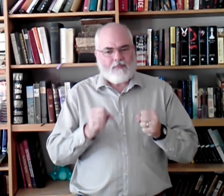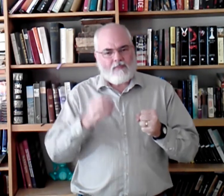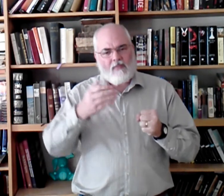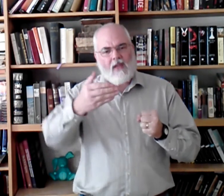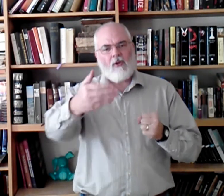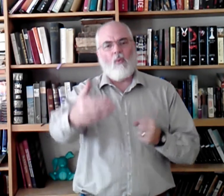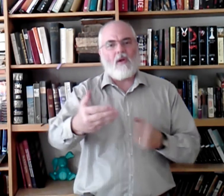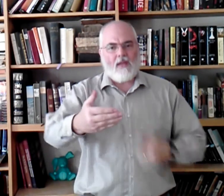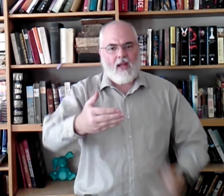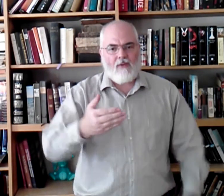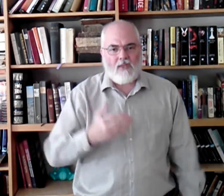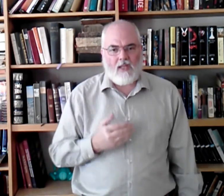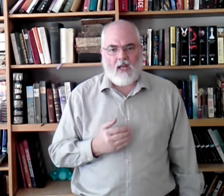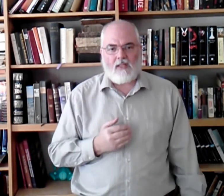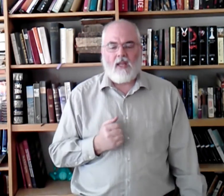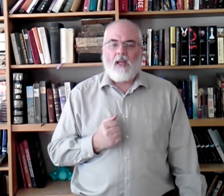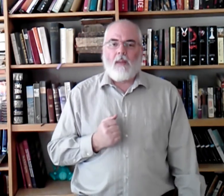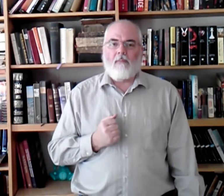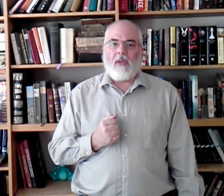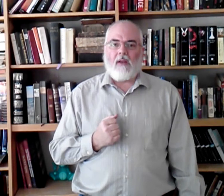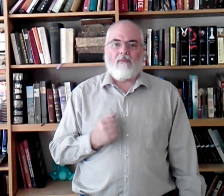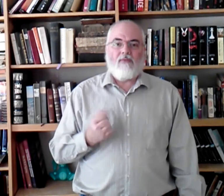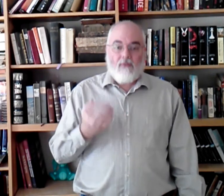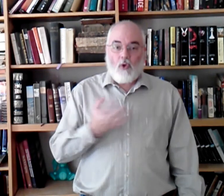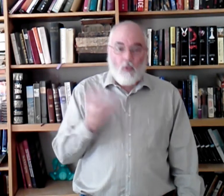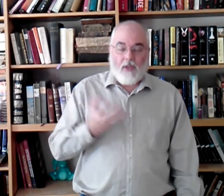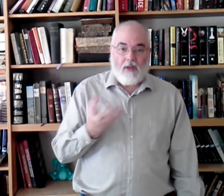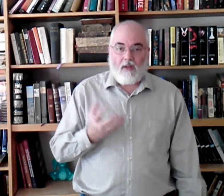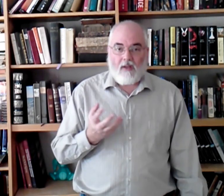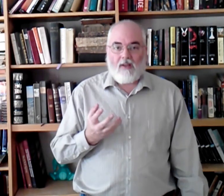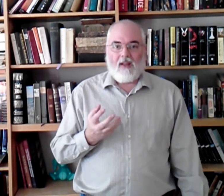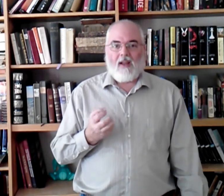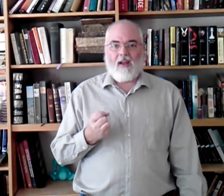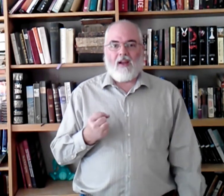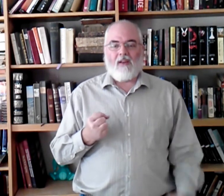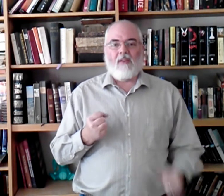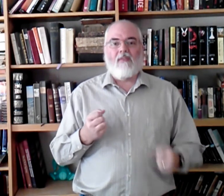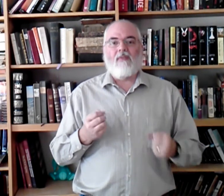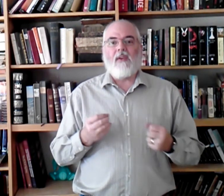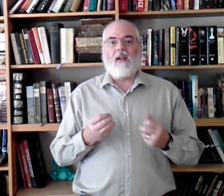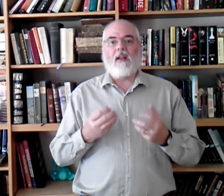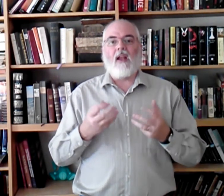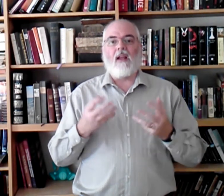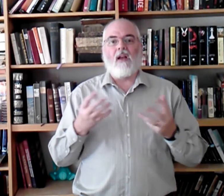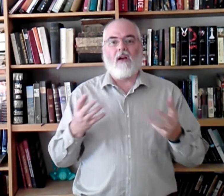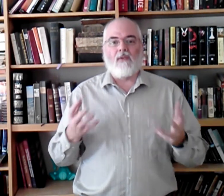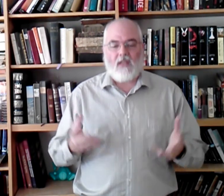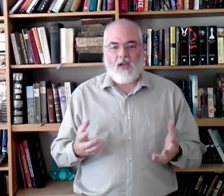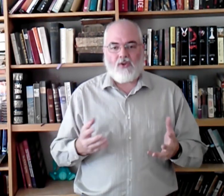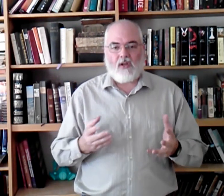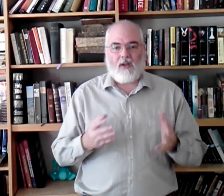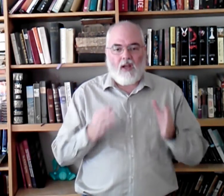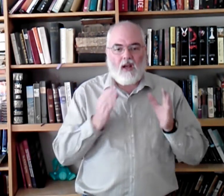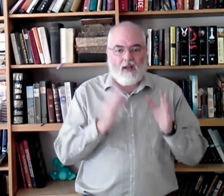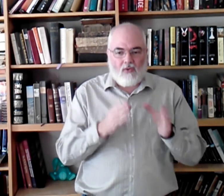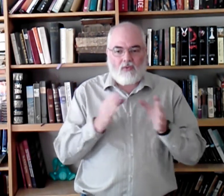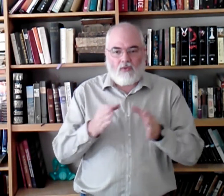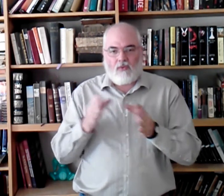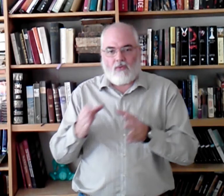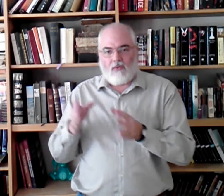If you want to have your signs be fluid, feeling like conversation and not like boom, boom, boom,